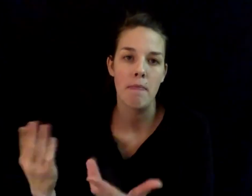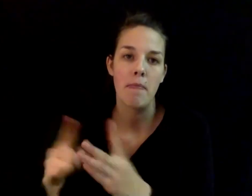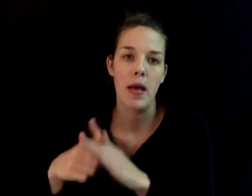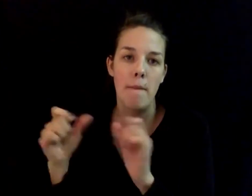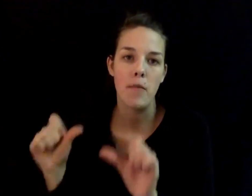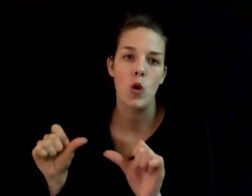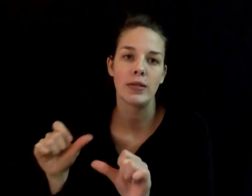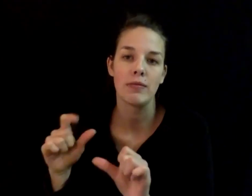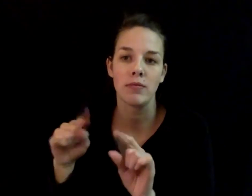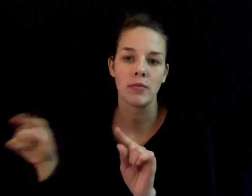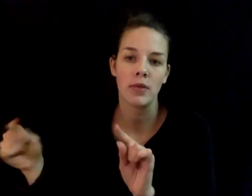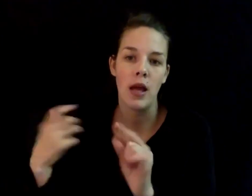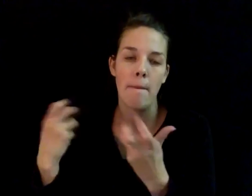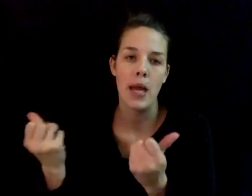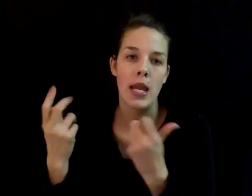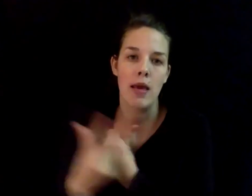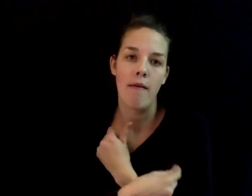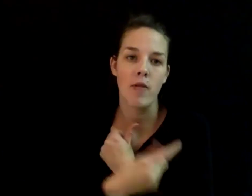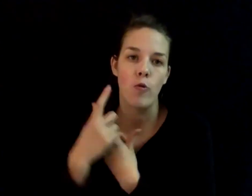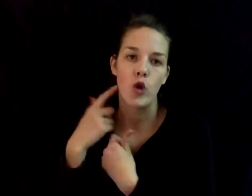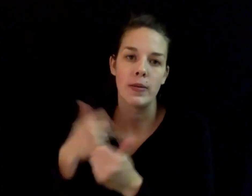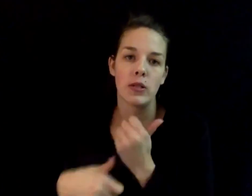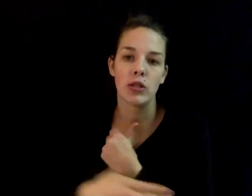tallies of vaccine administered by county.